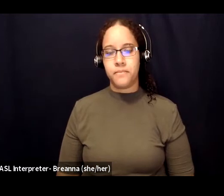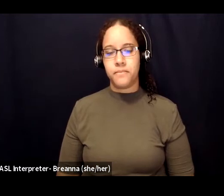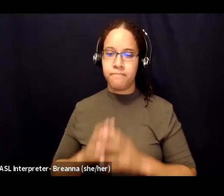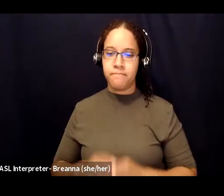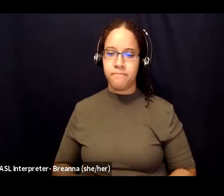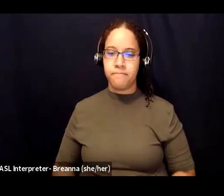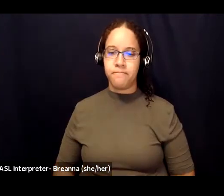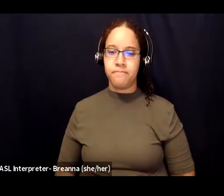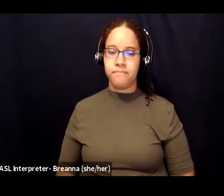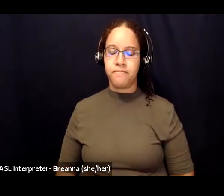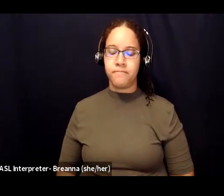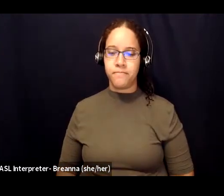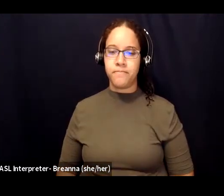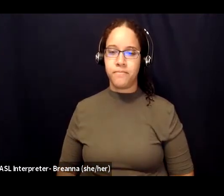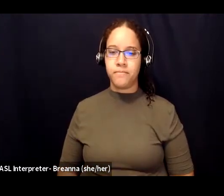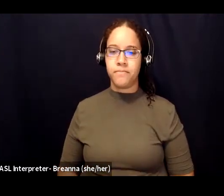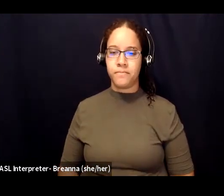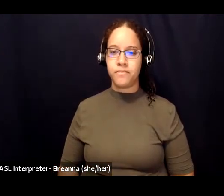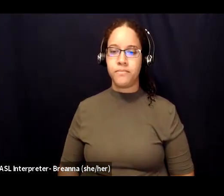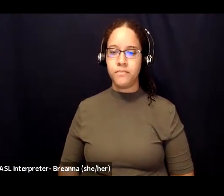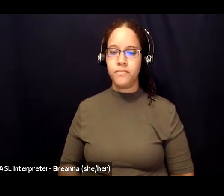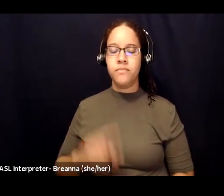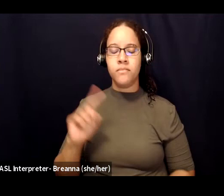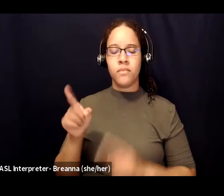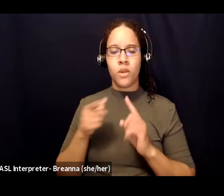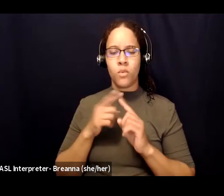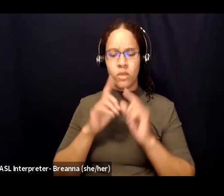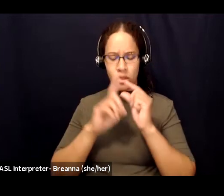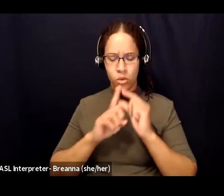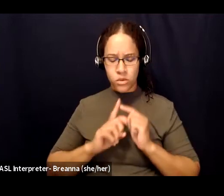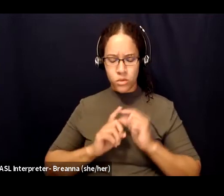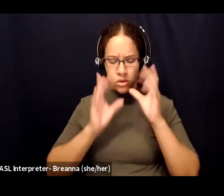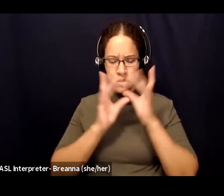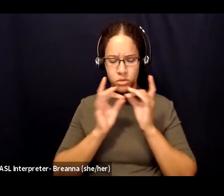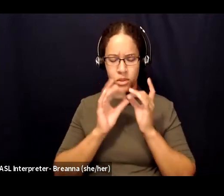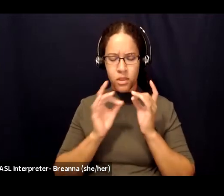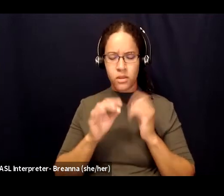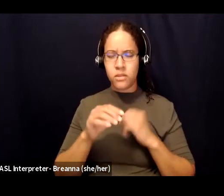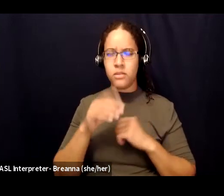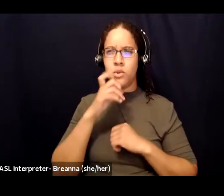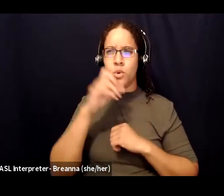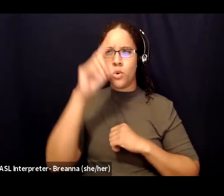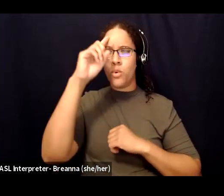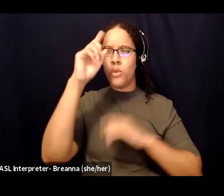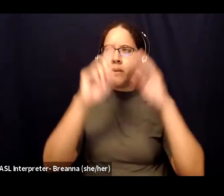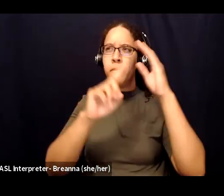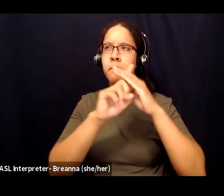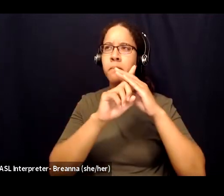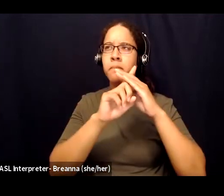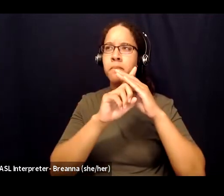Notice who came forward within you when you said these words to yourself. The self that arrived when you touched your heart